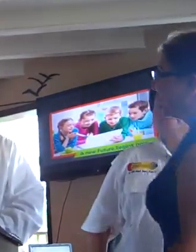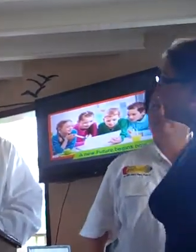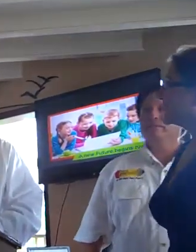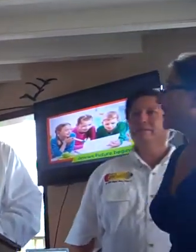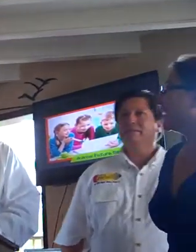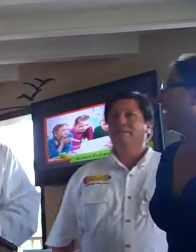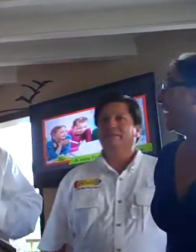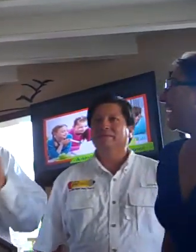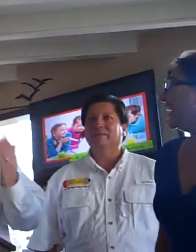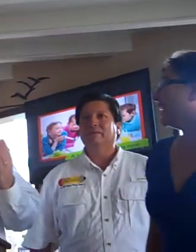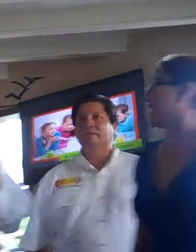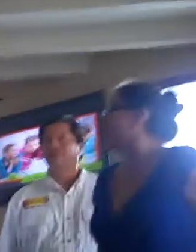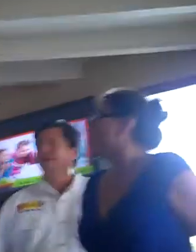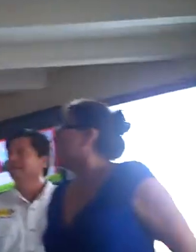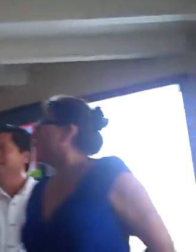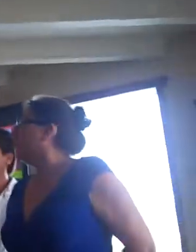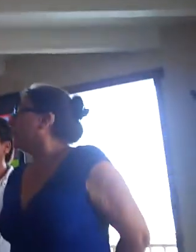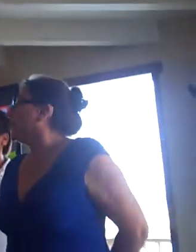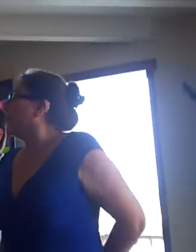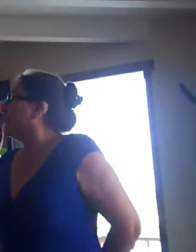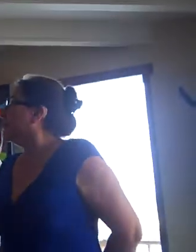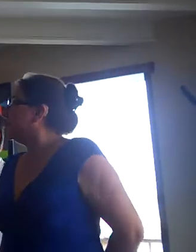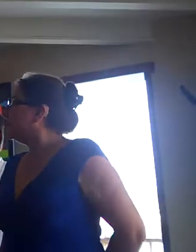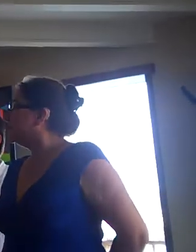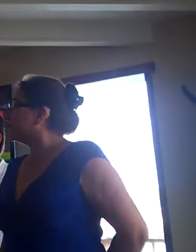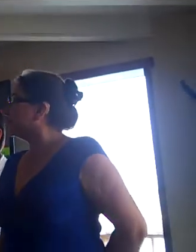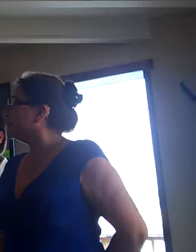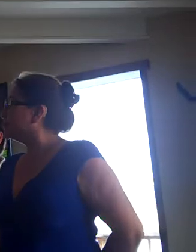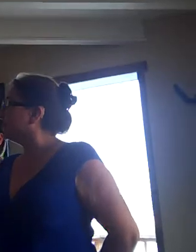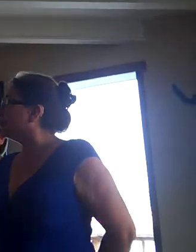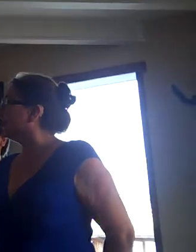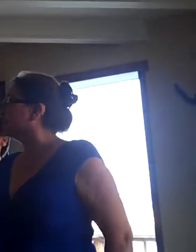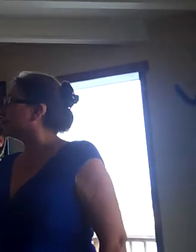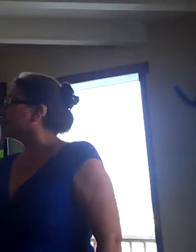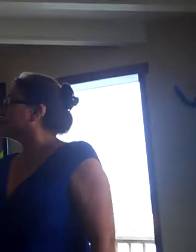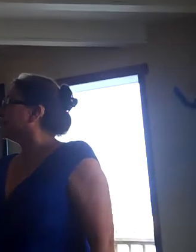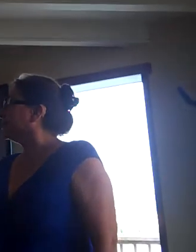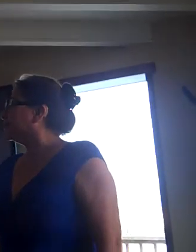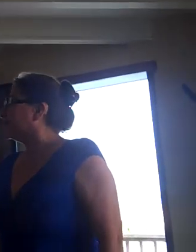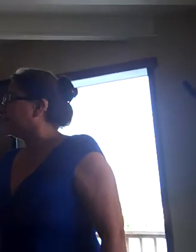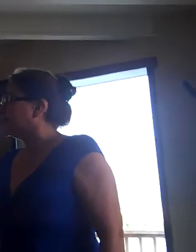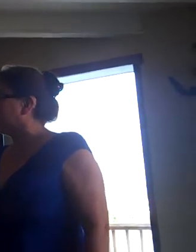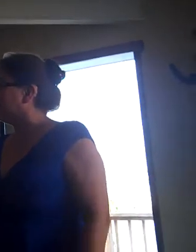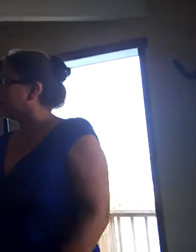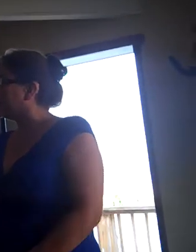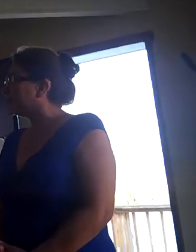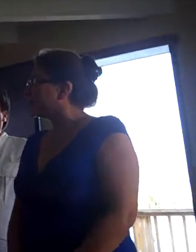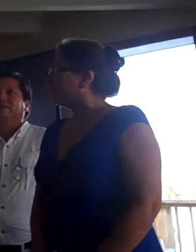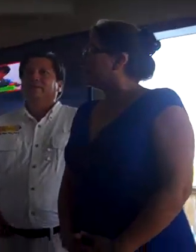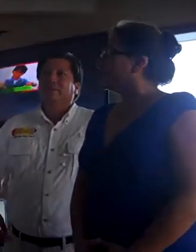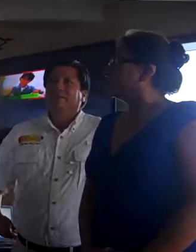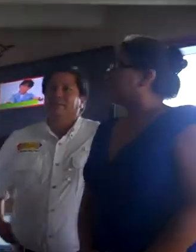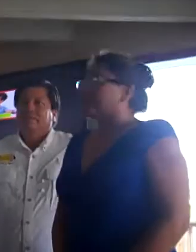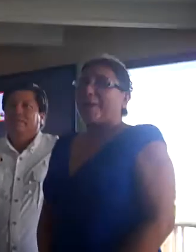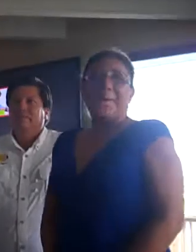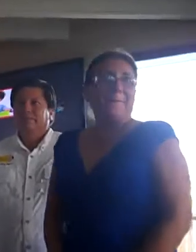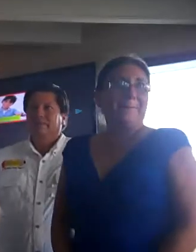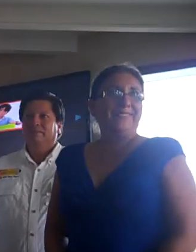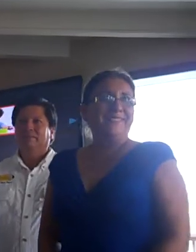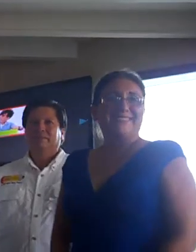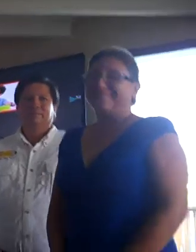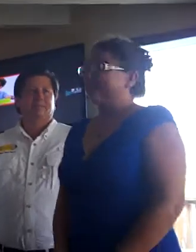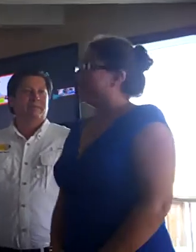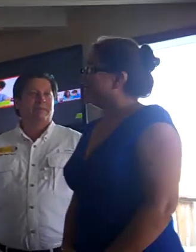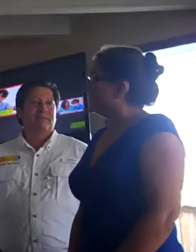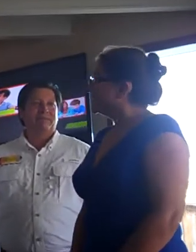interpreter. She's American Sign Language, so Cydia Longoria is going to help us out with my speech. So,